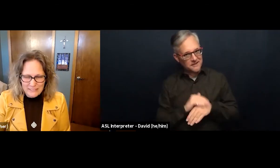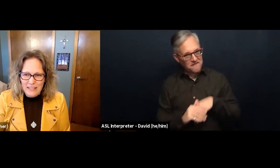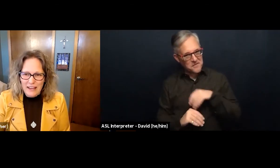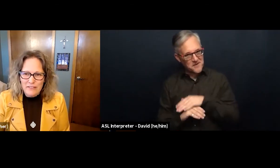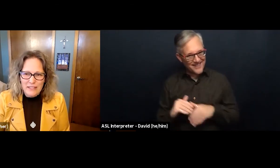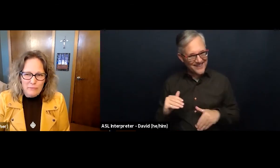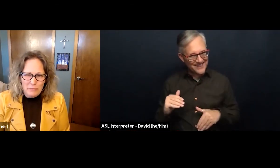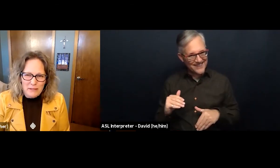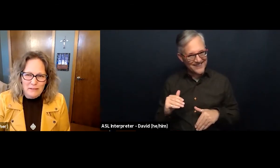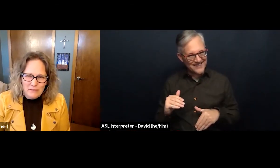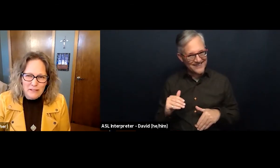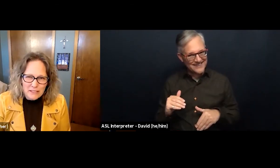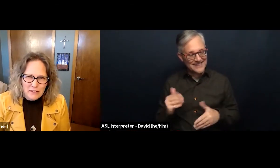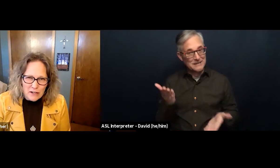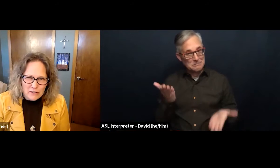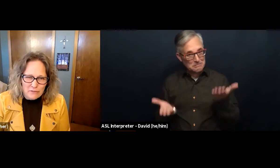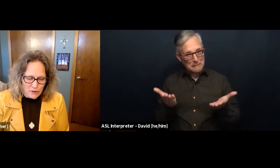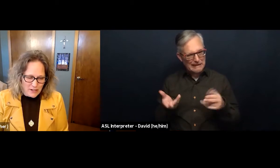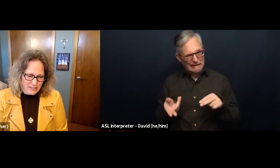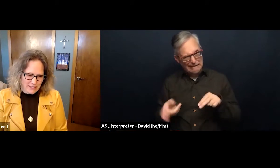Everything might be a little harder for us.